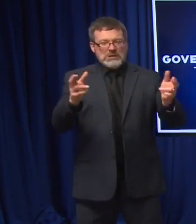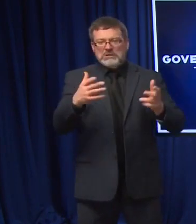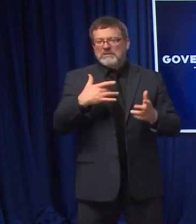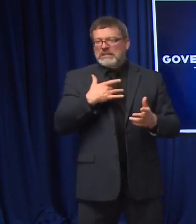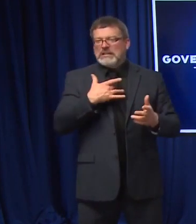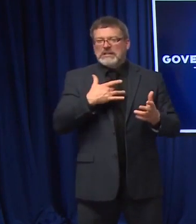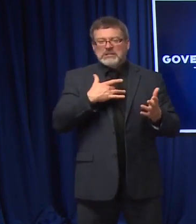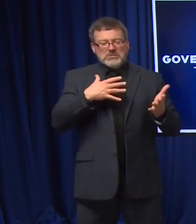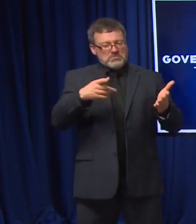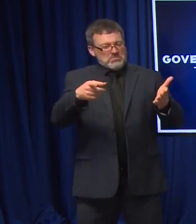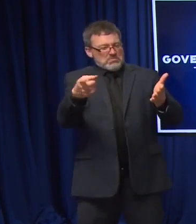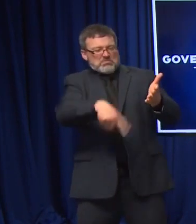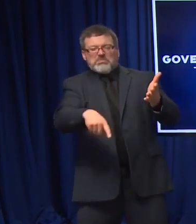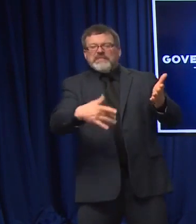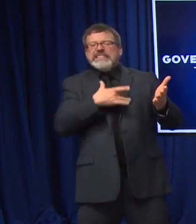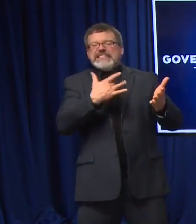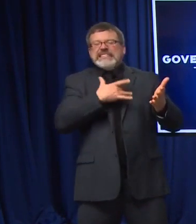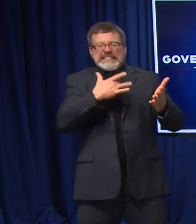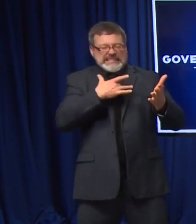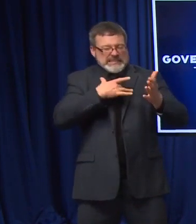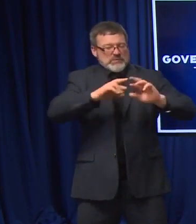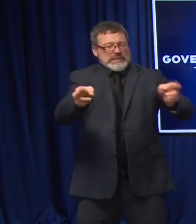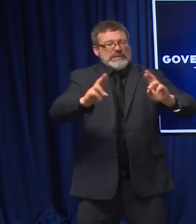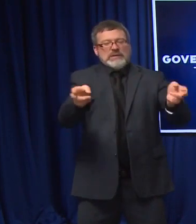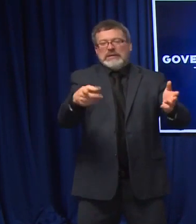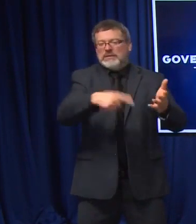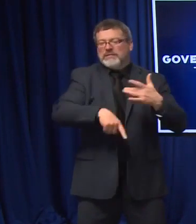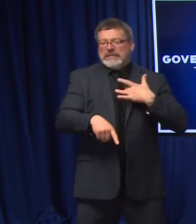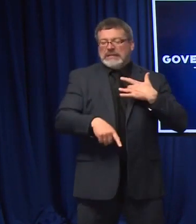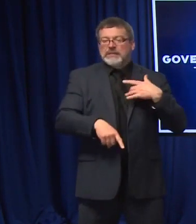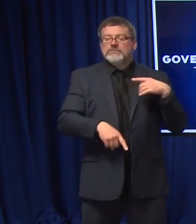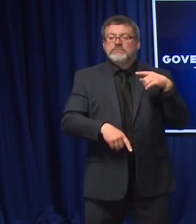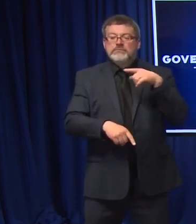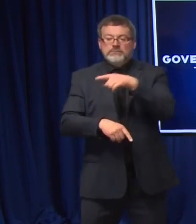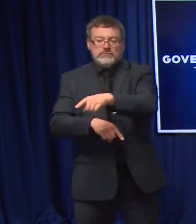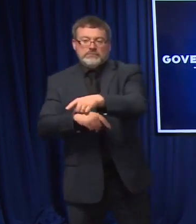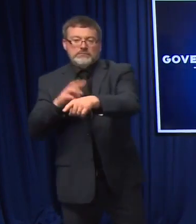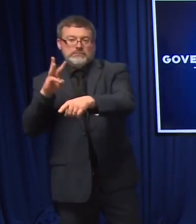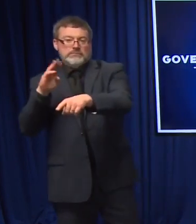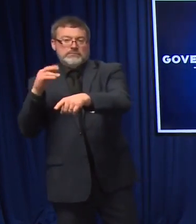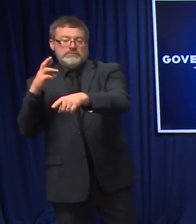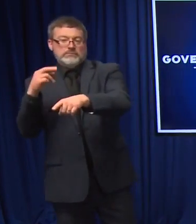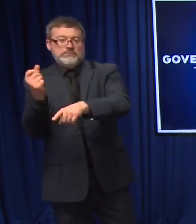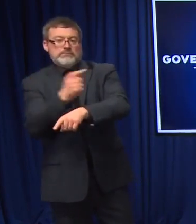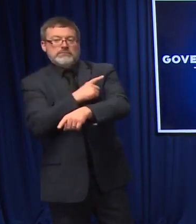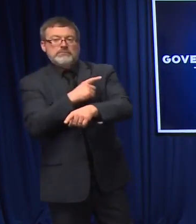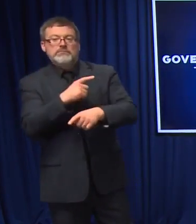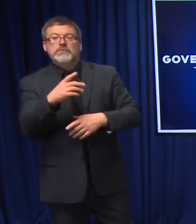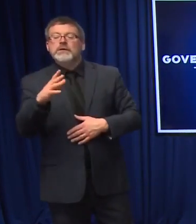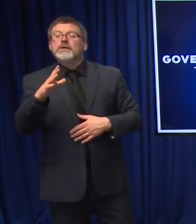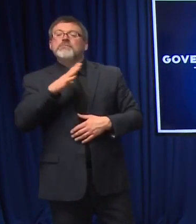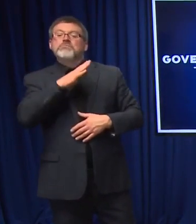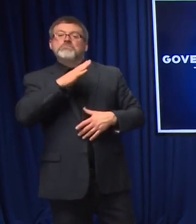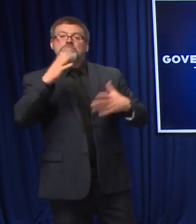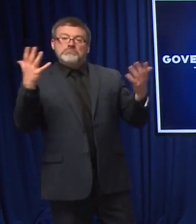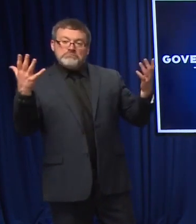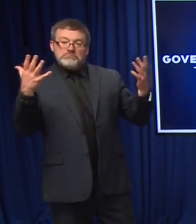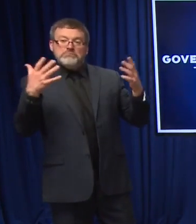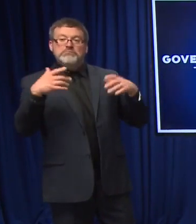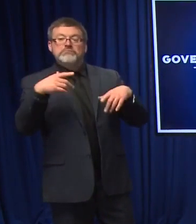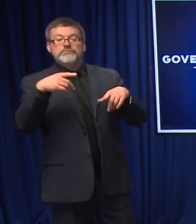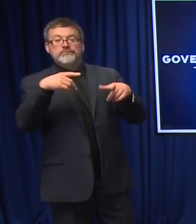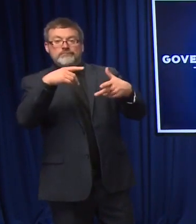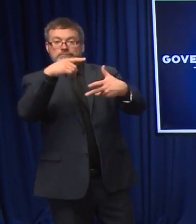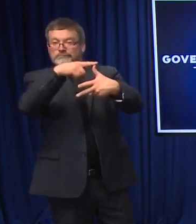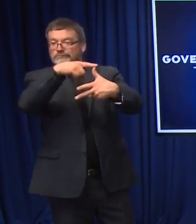for adults. A quick follow on that, Governor. Is there any variability between the different vaccines in terms of what's available? Anecdotally, heard that, you know, people have